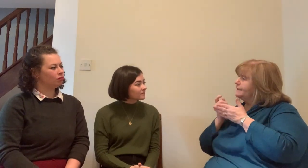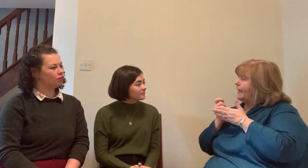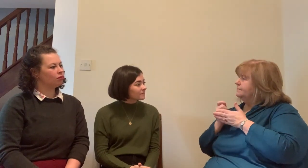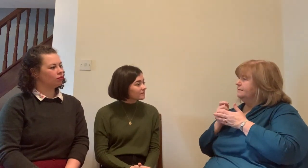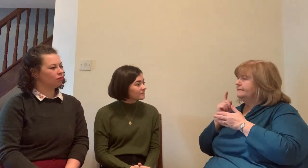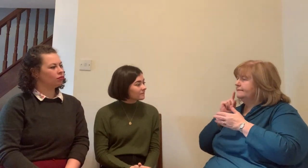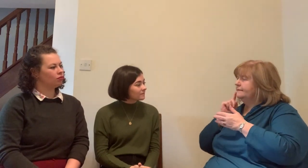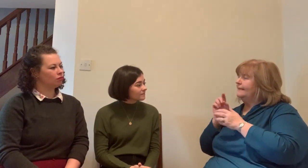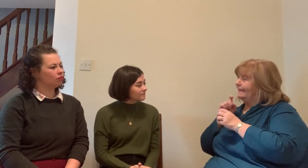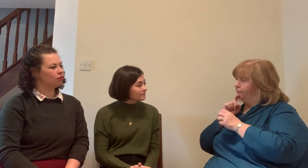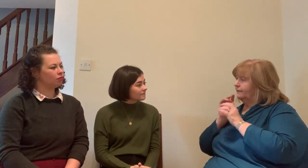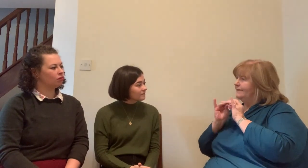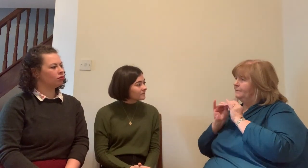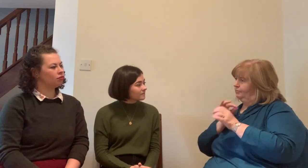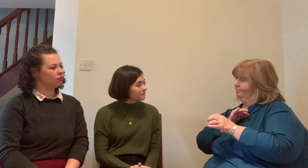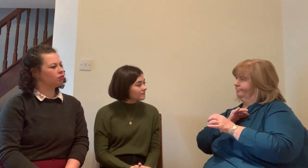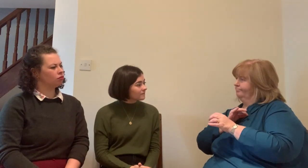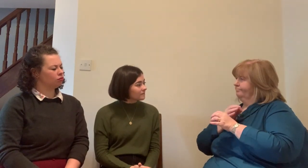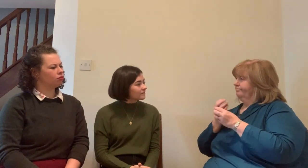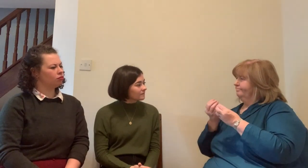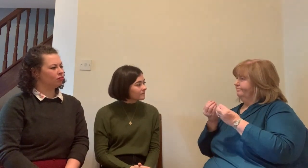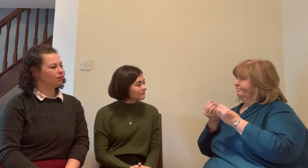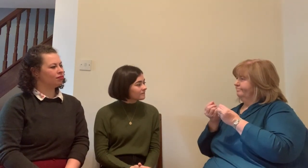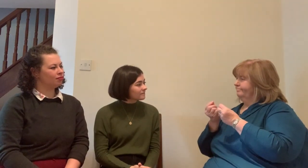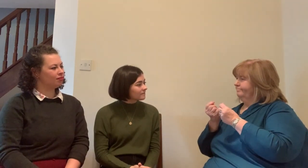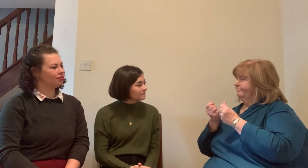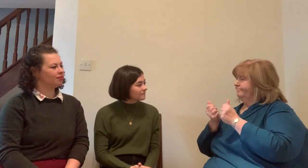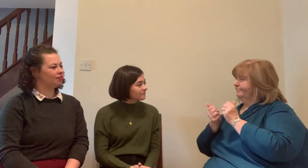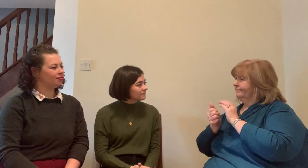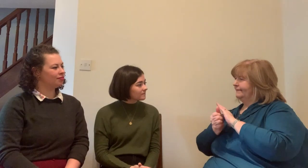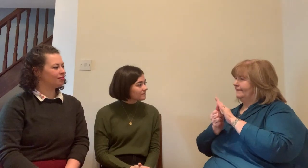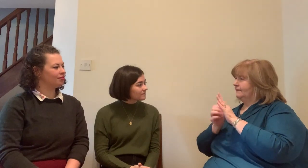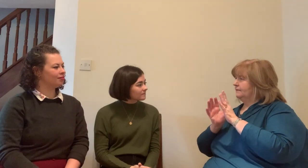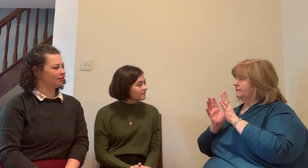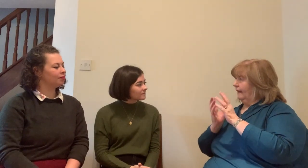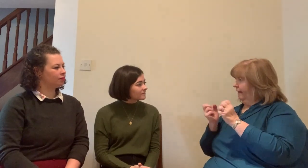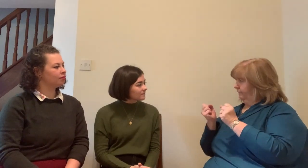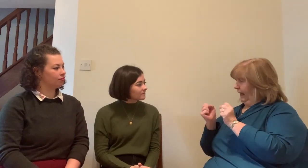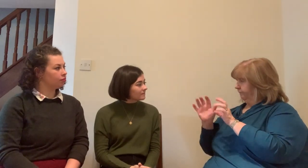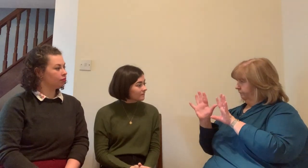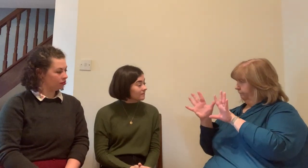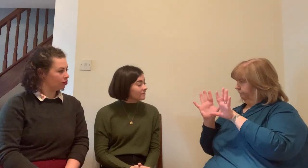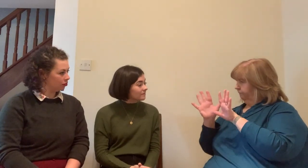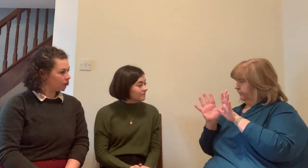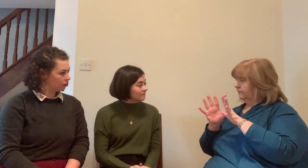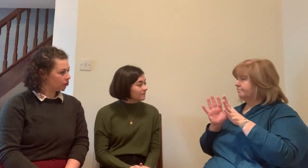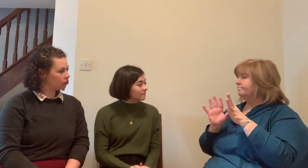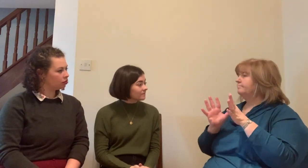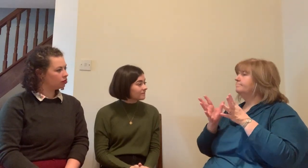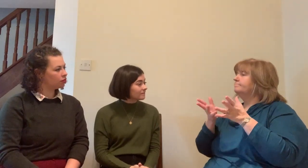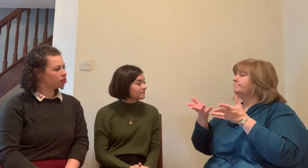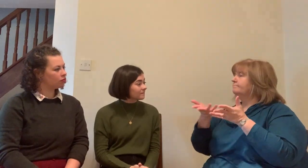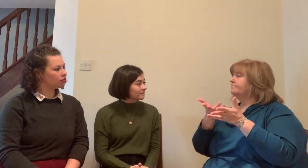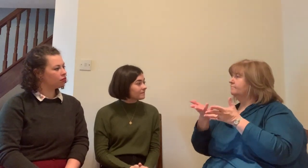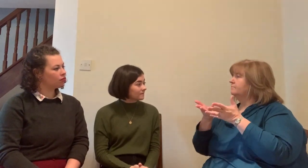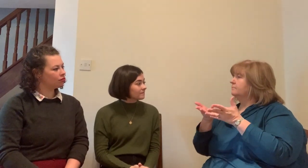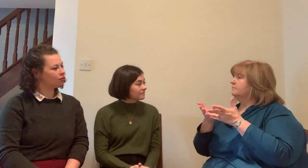same shared experience. it's so important building that rapport as well. Exactly and that level of comfort and ensuring that access happens for them.